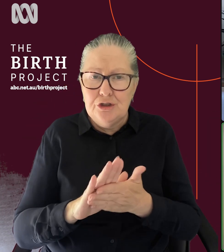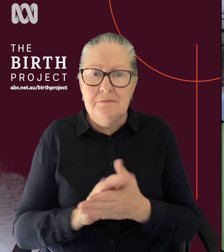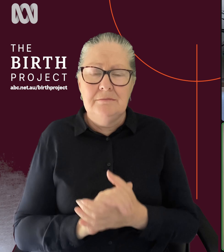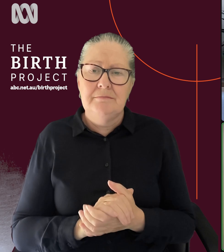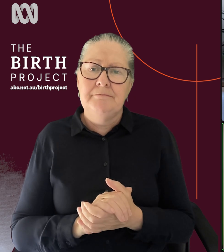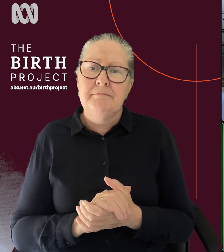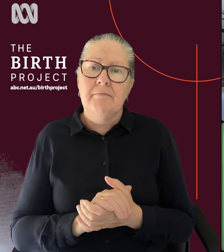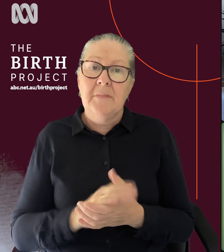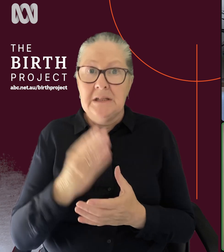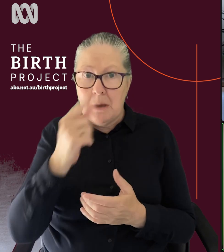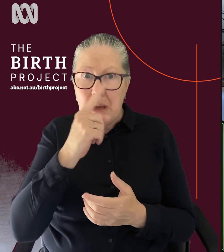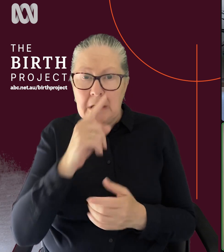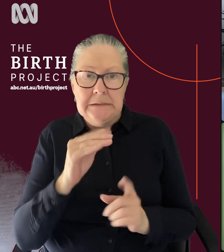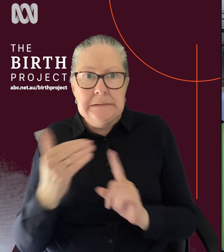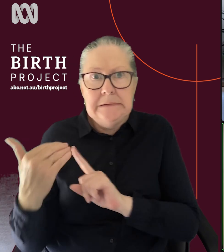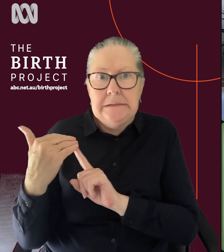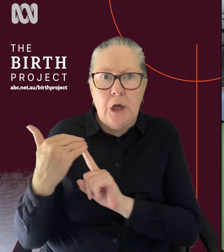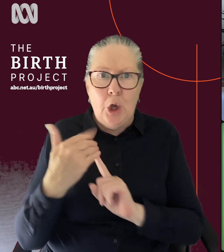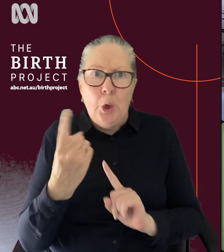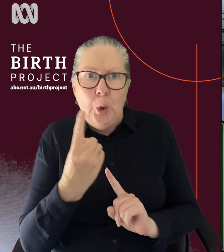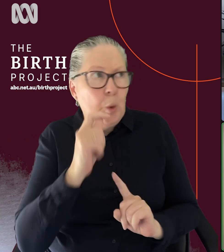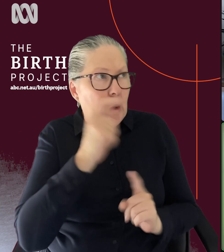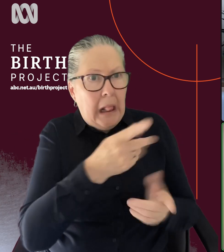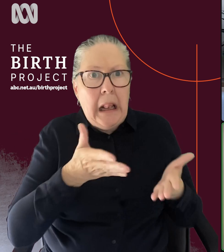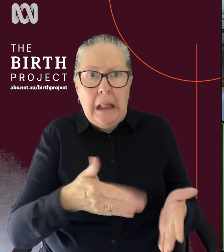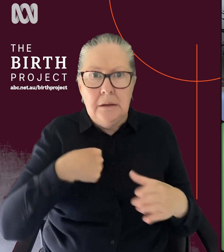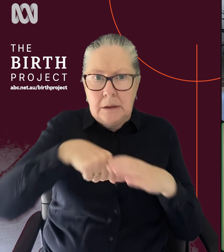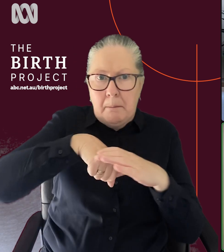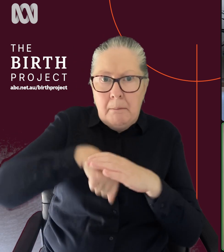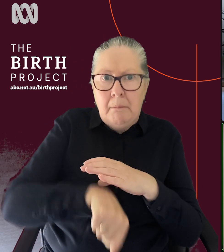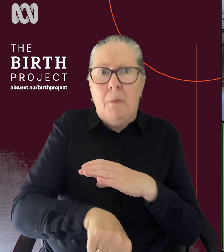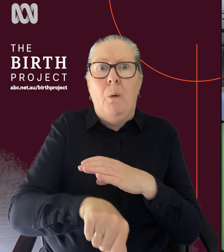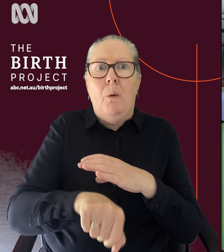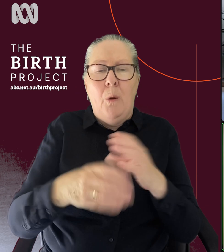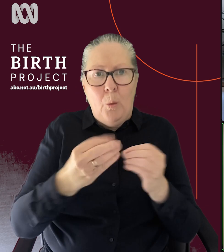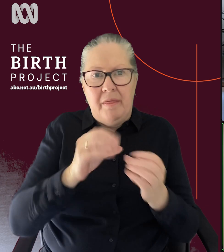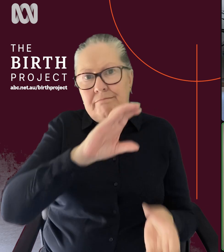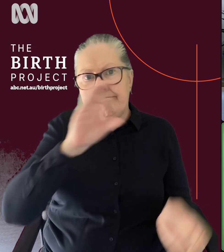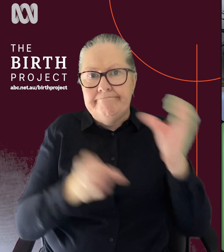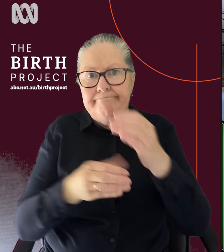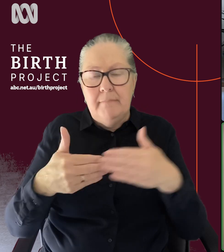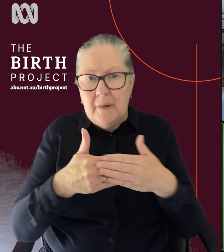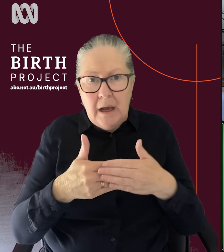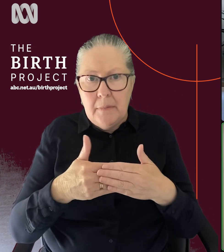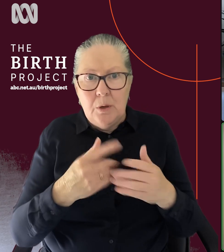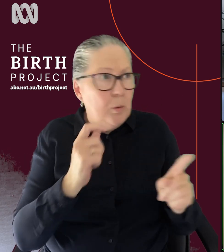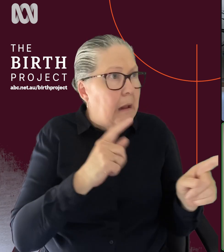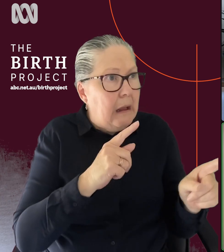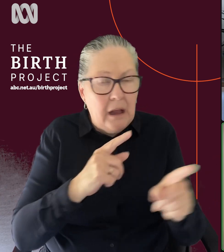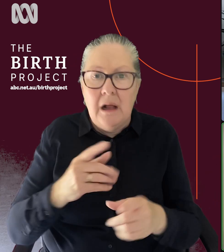around. think people often message me and say, who do you know that does it? And which hospital does it? And things like that. Um, whereas other people will be like, I don't even